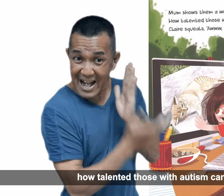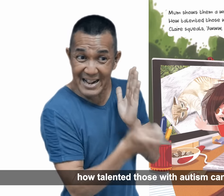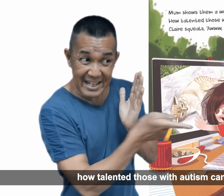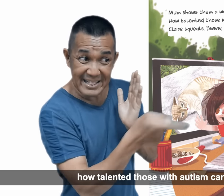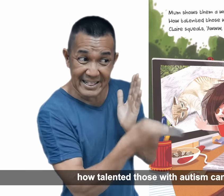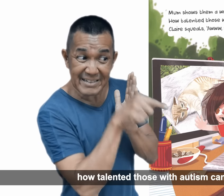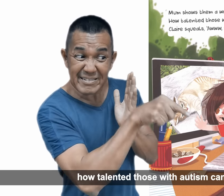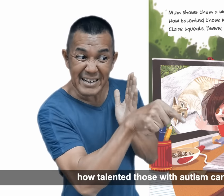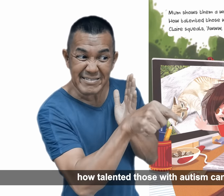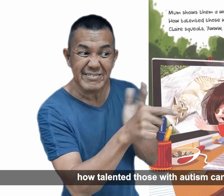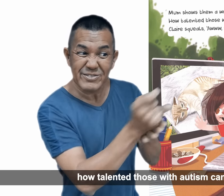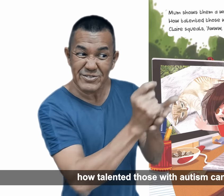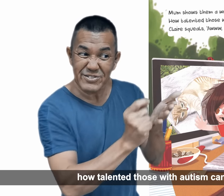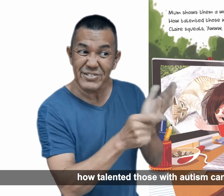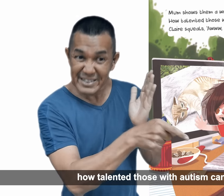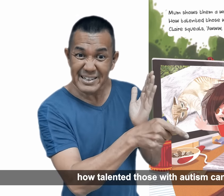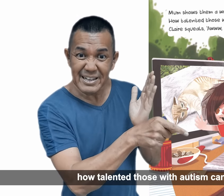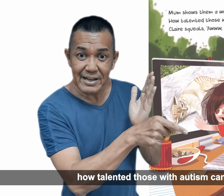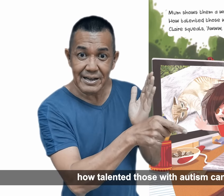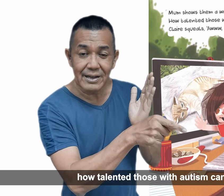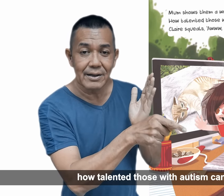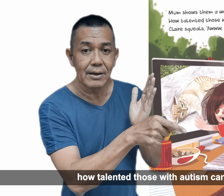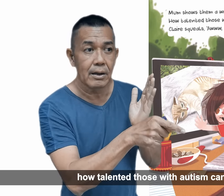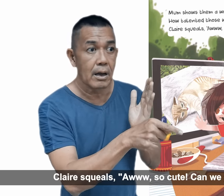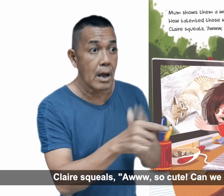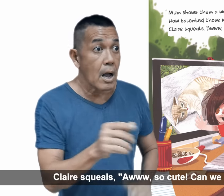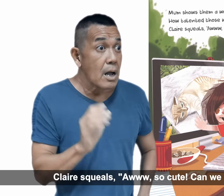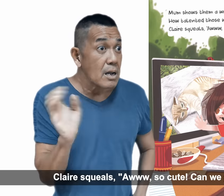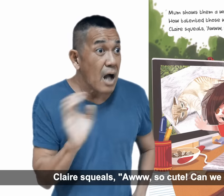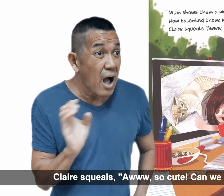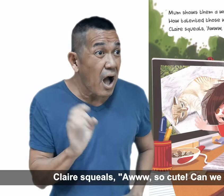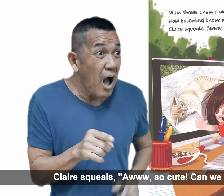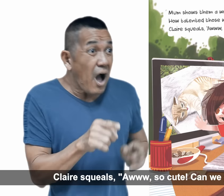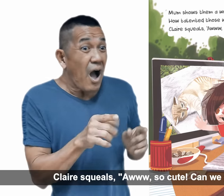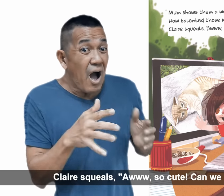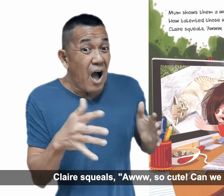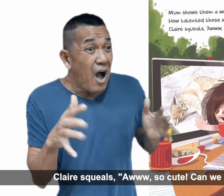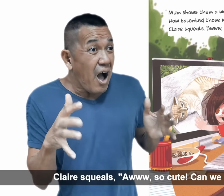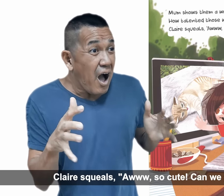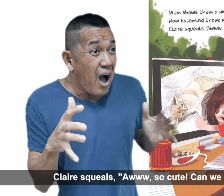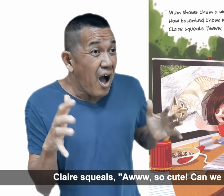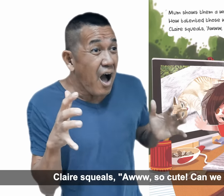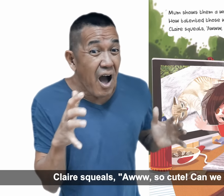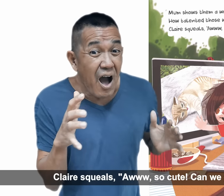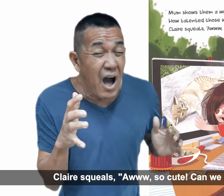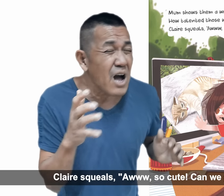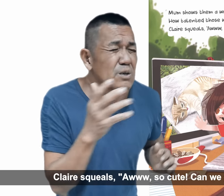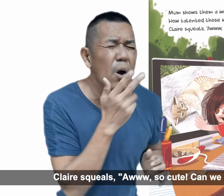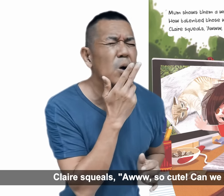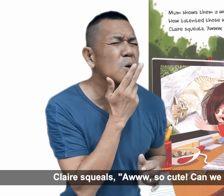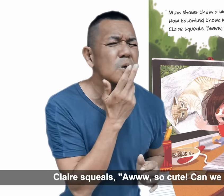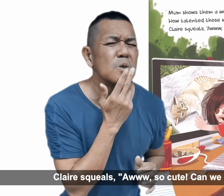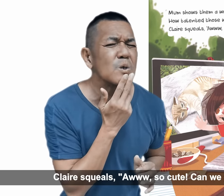those with autism can be. Claire squeals. Oh, so